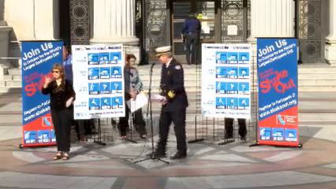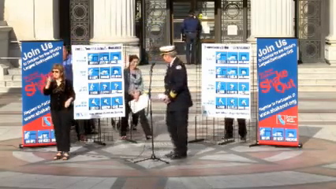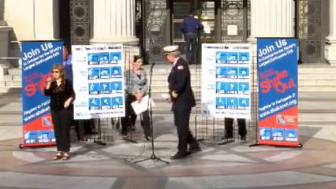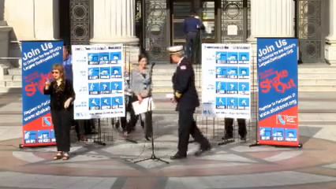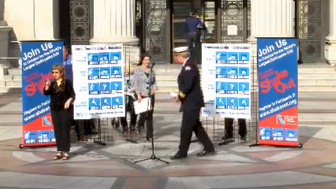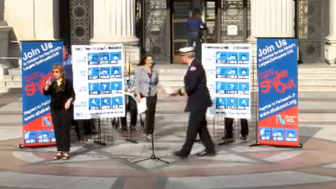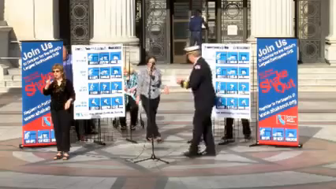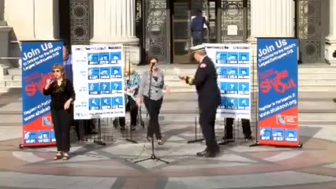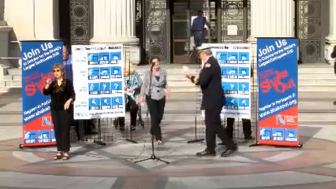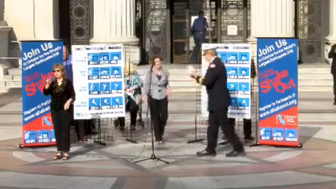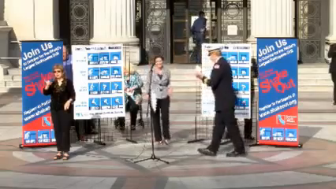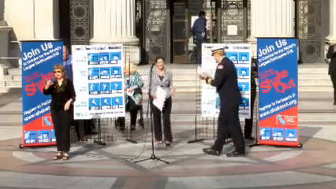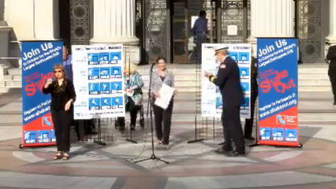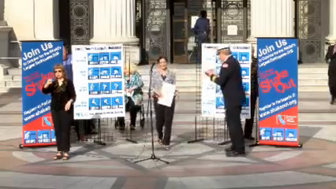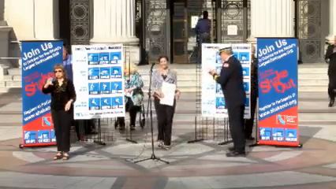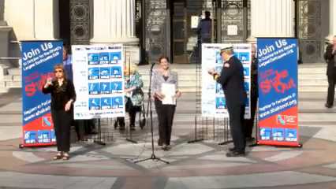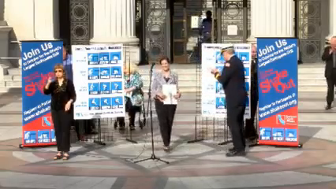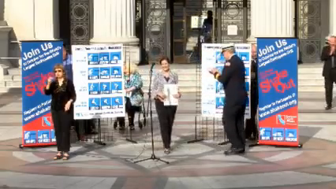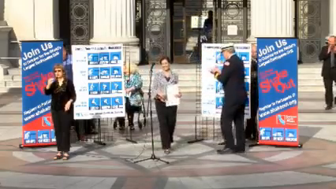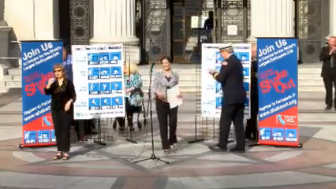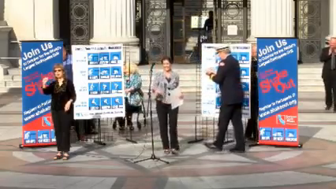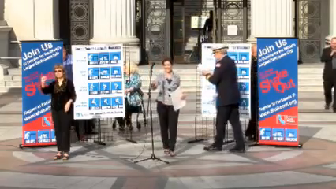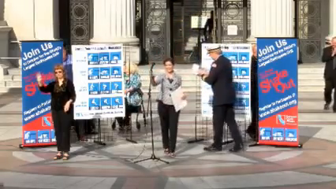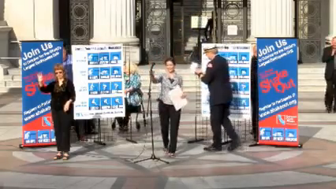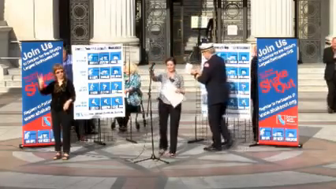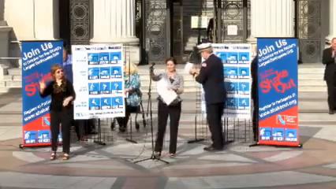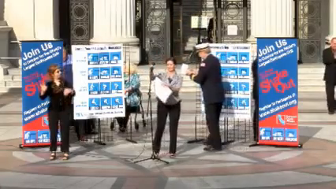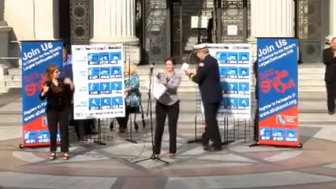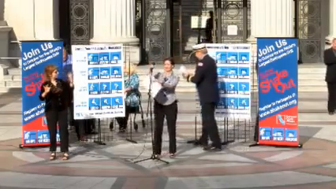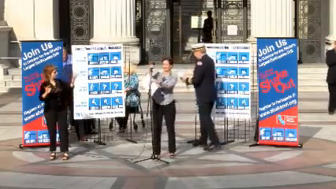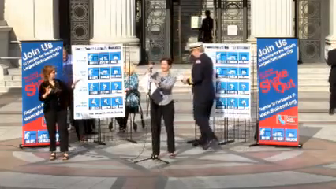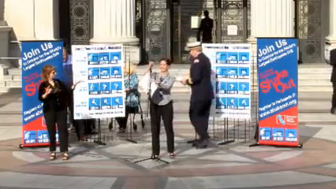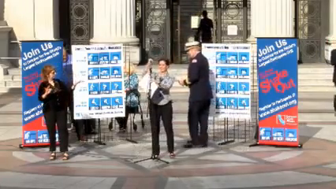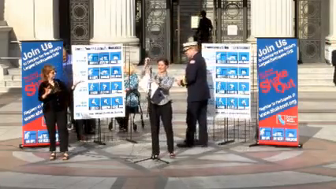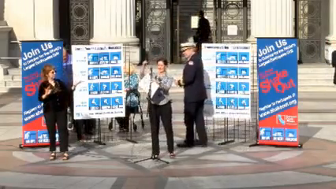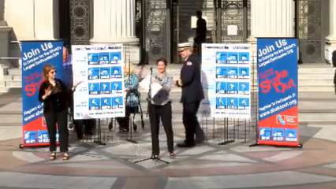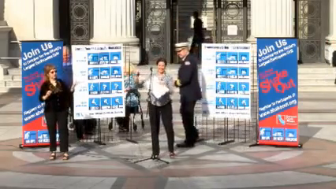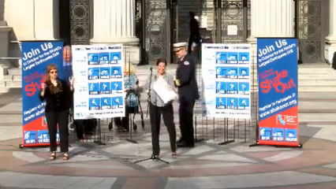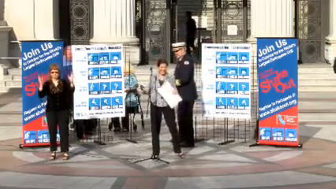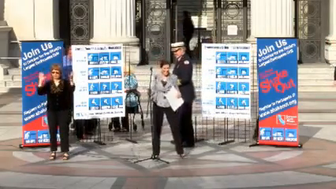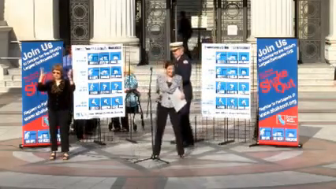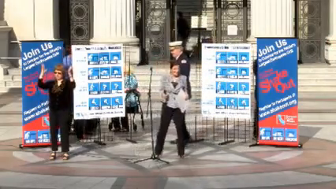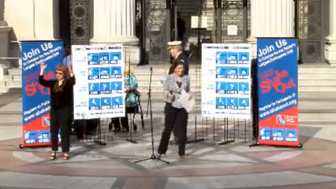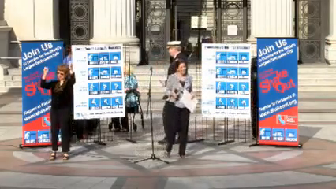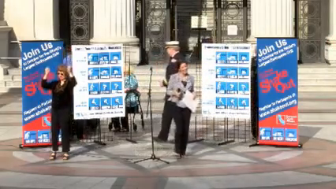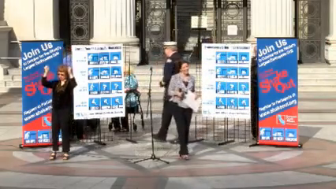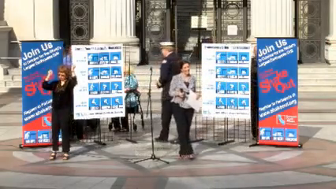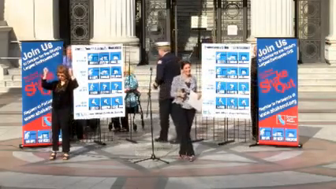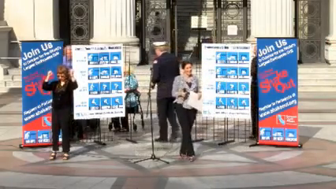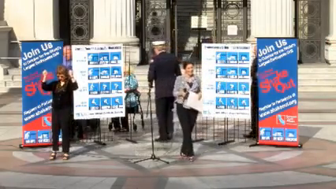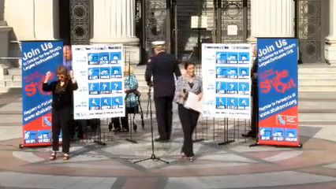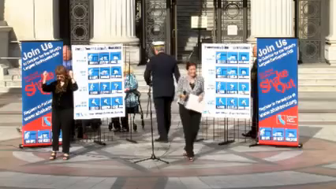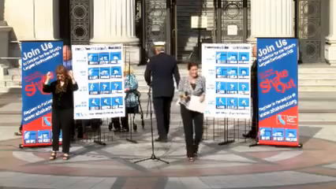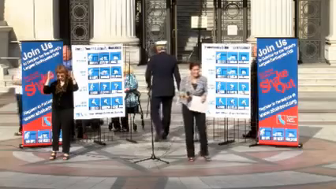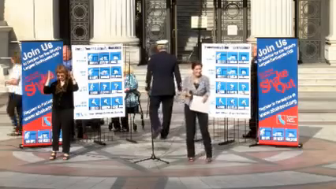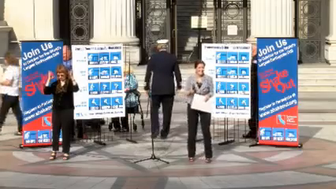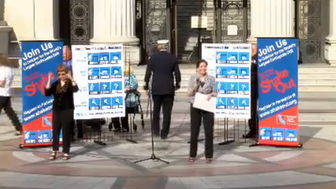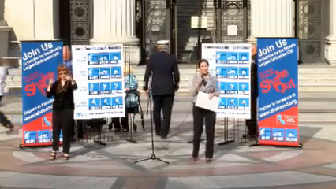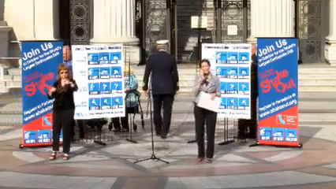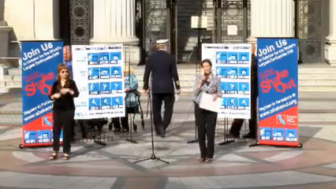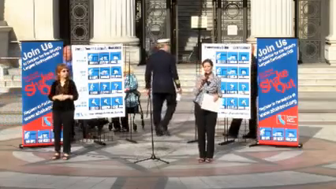thank you